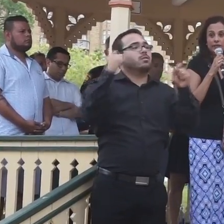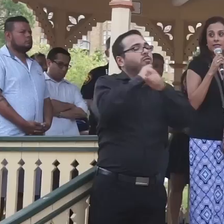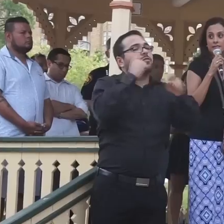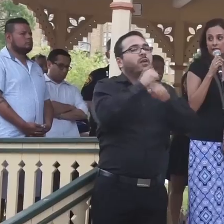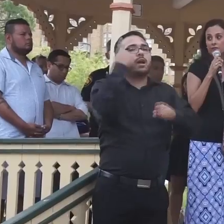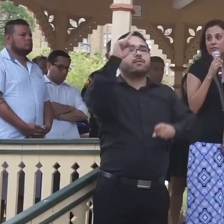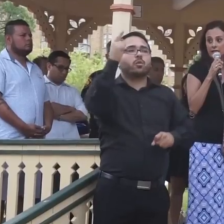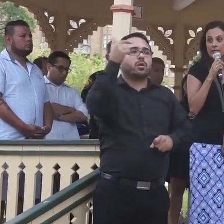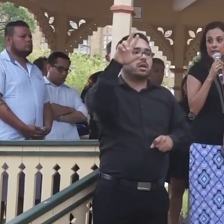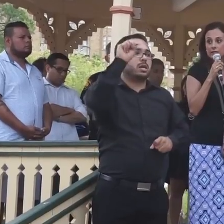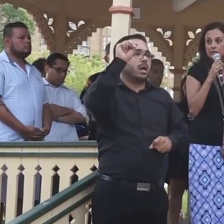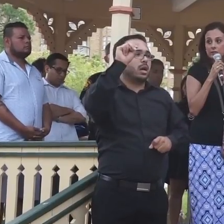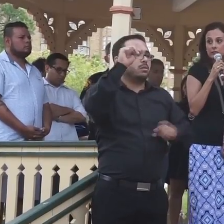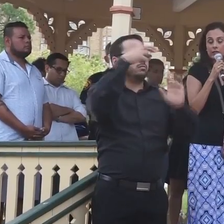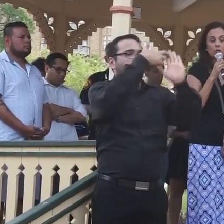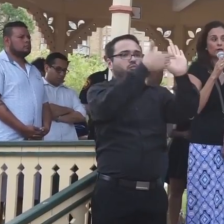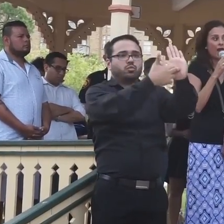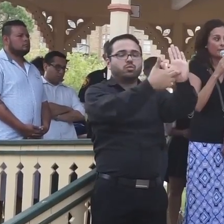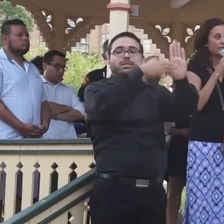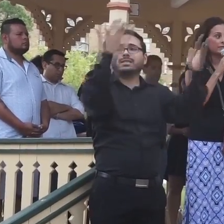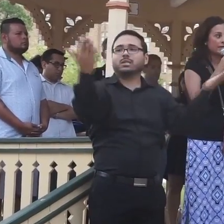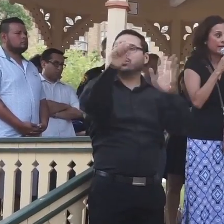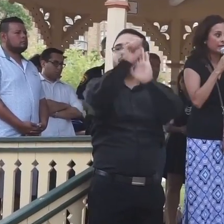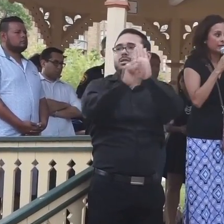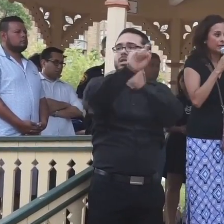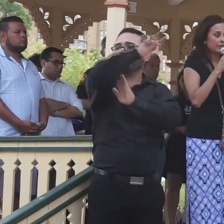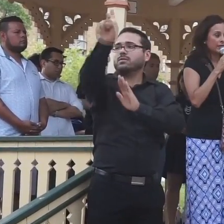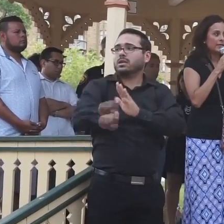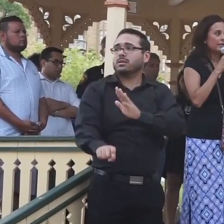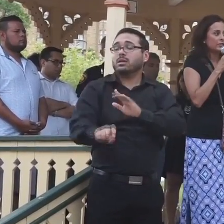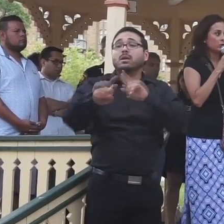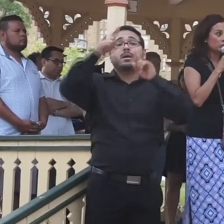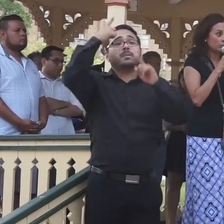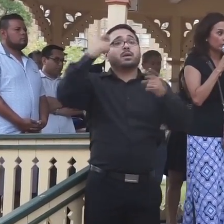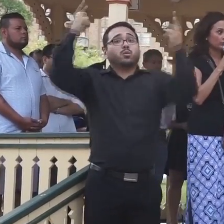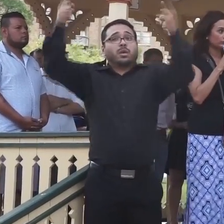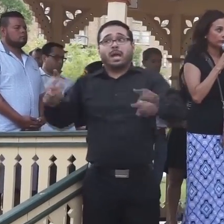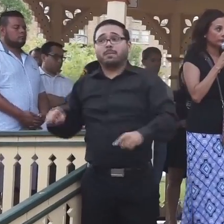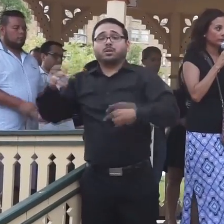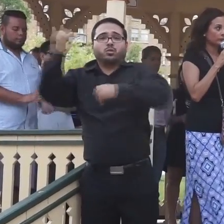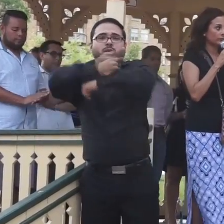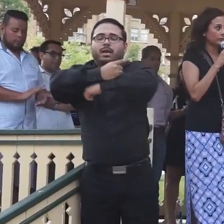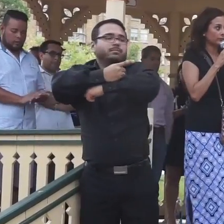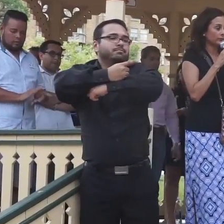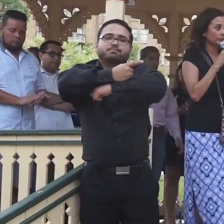in the state of Texas. Because what happened today is inexcusable.